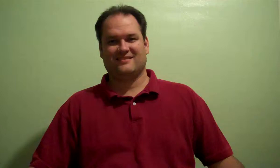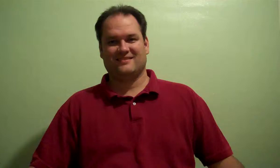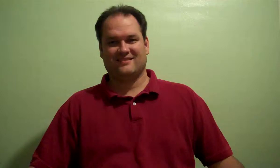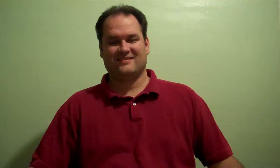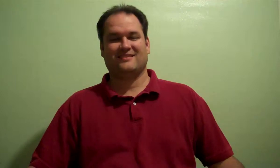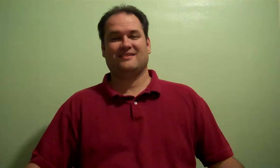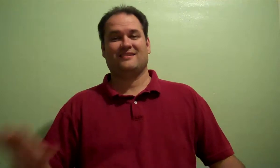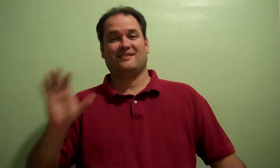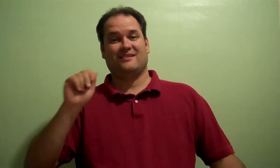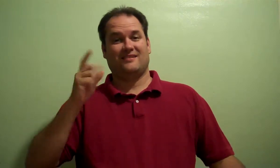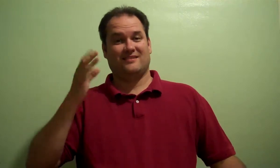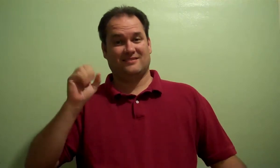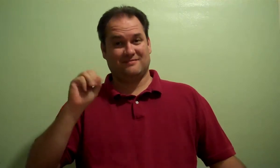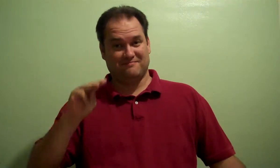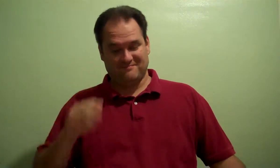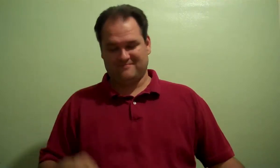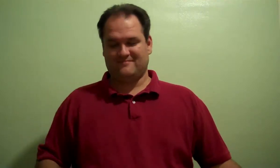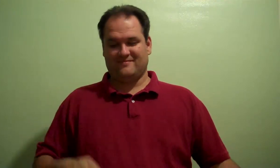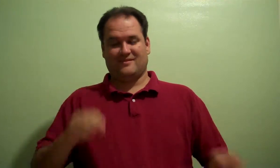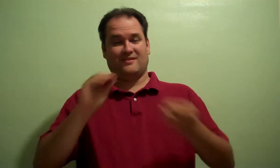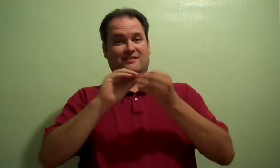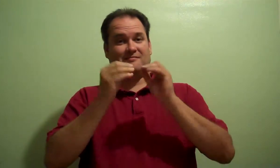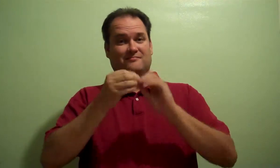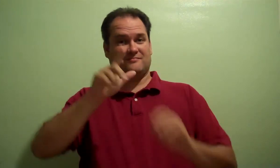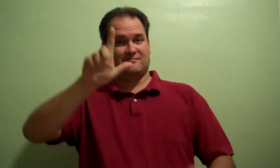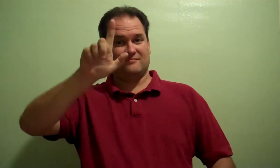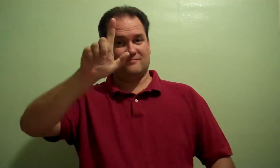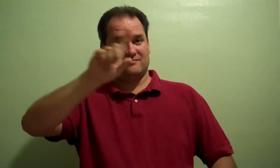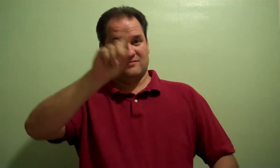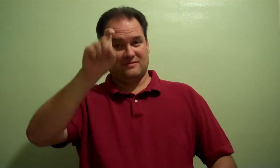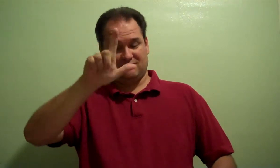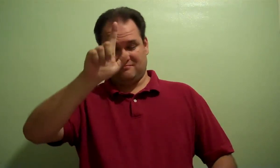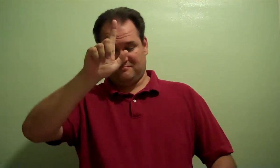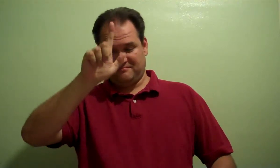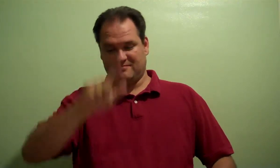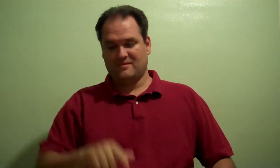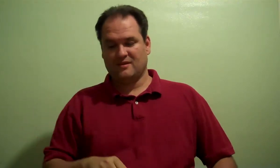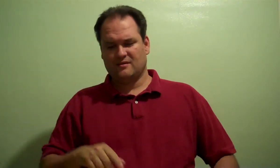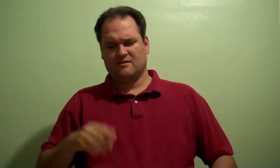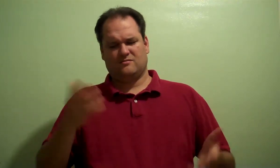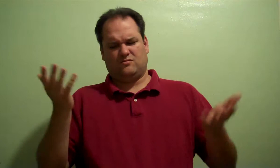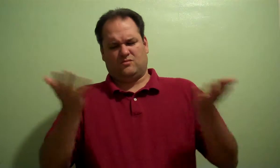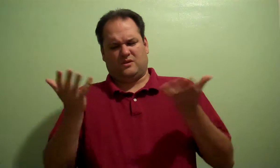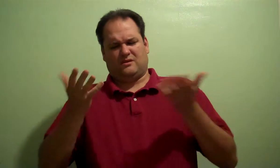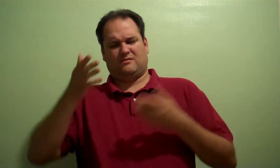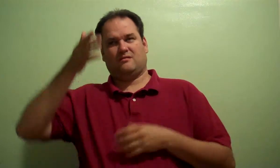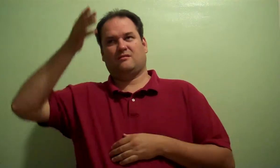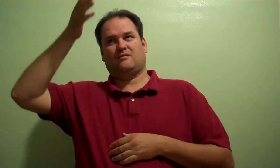You guys don't care, but we're going to live right here for us.